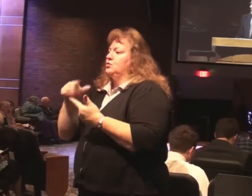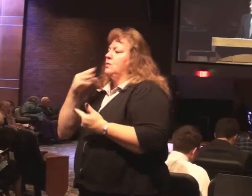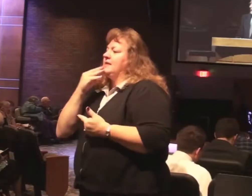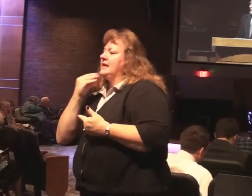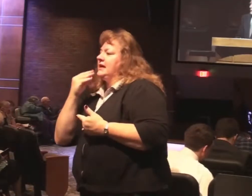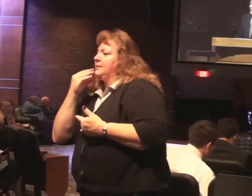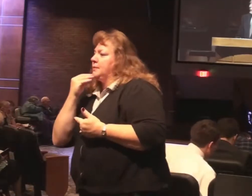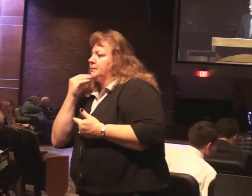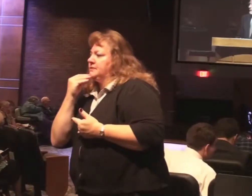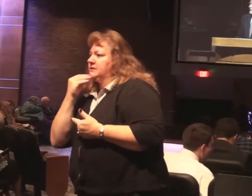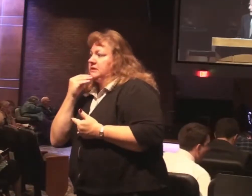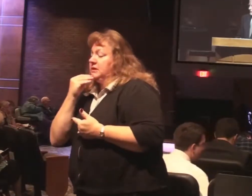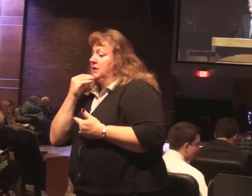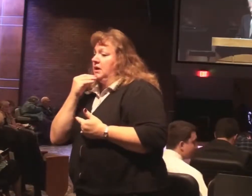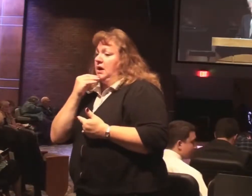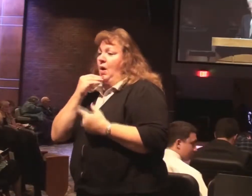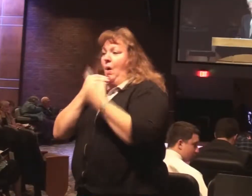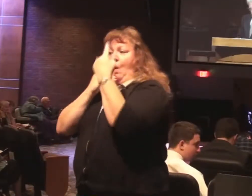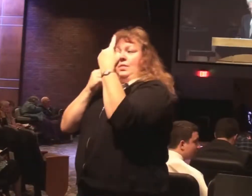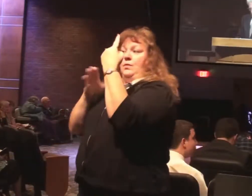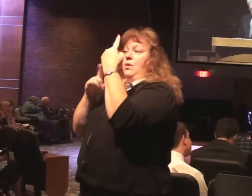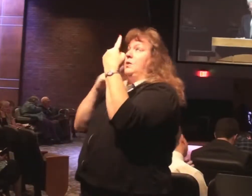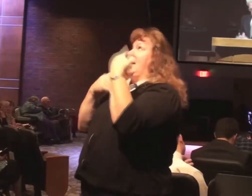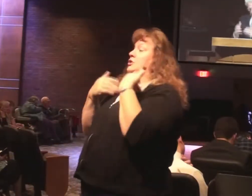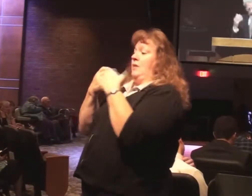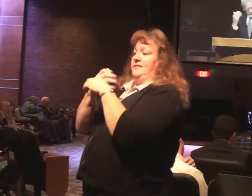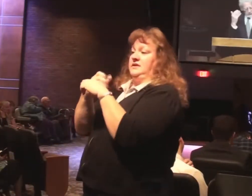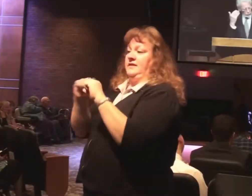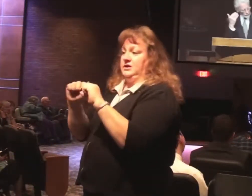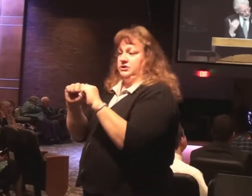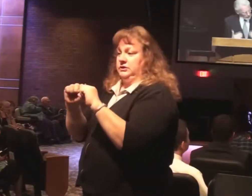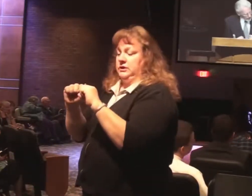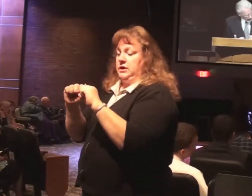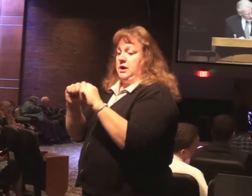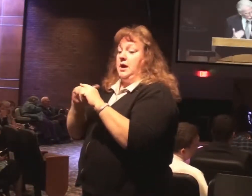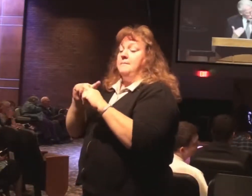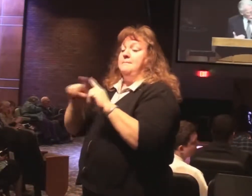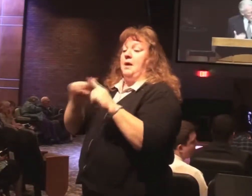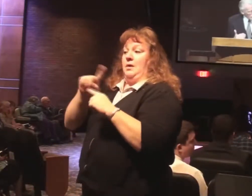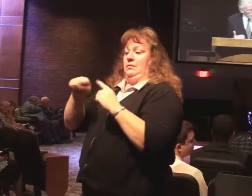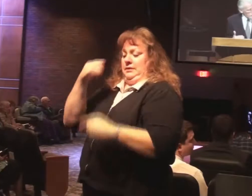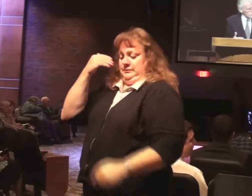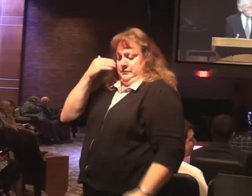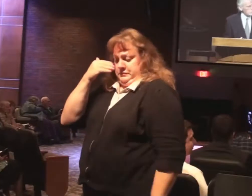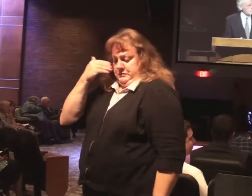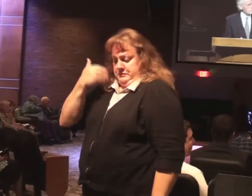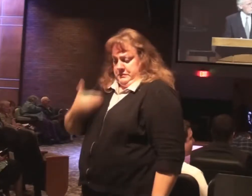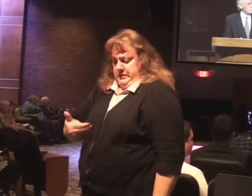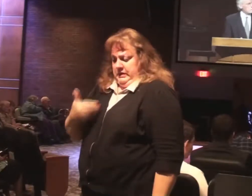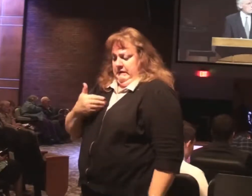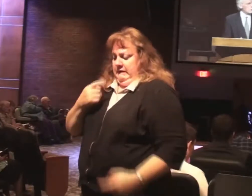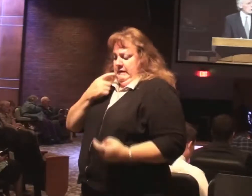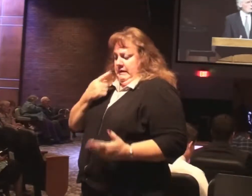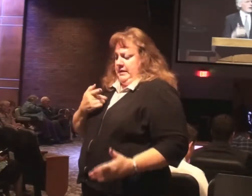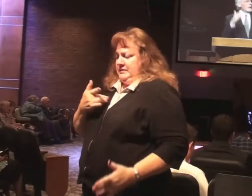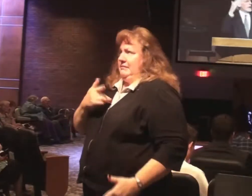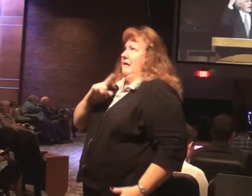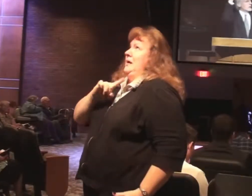there is no other way of salvation, but by coming to recognize your sin and guilt, recognizing